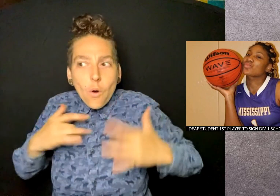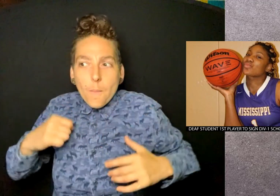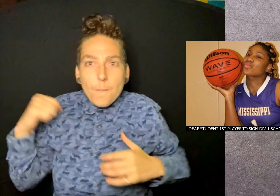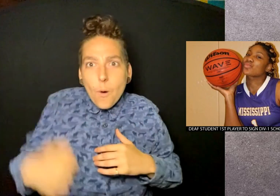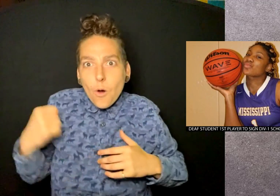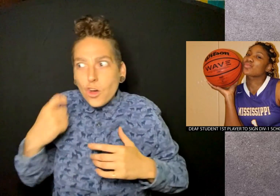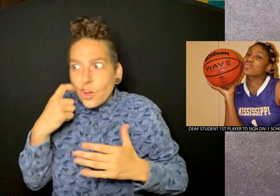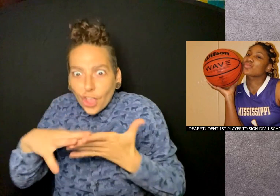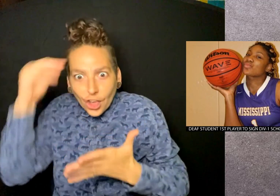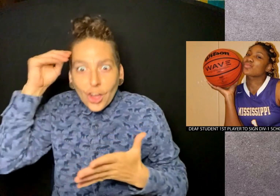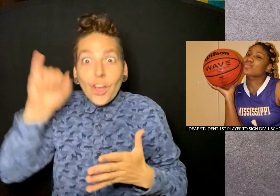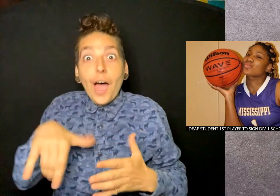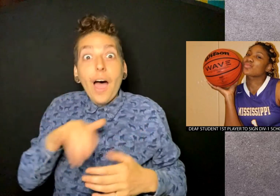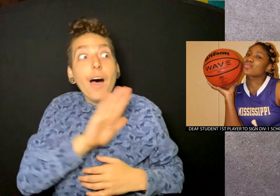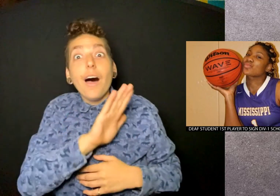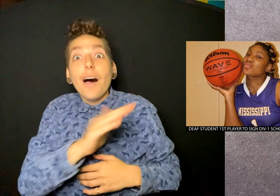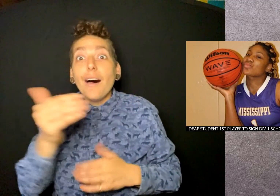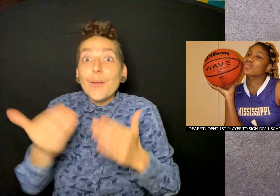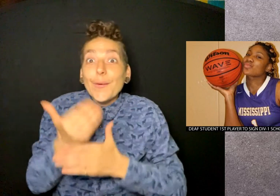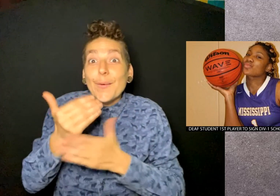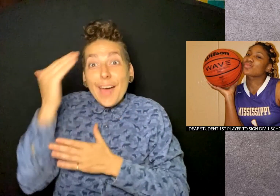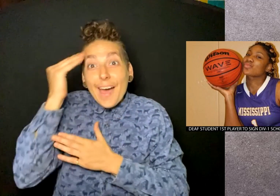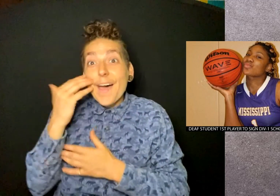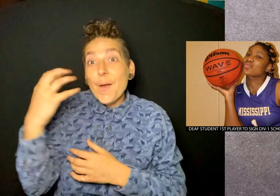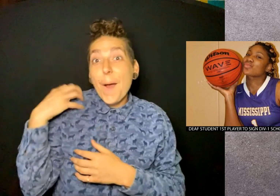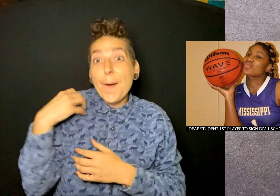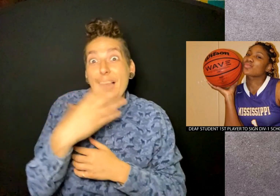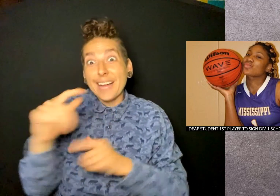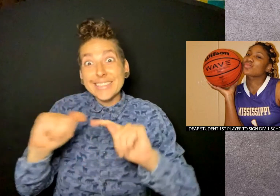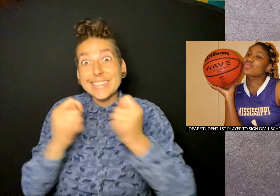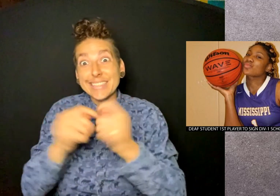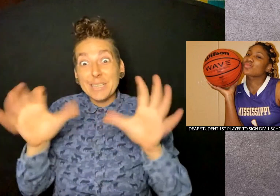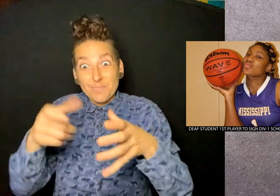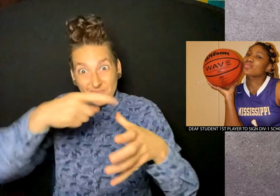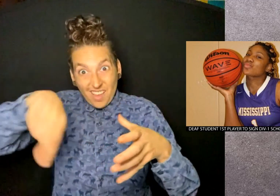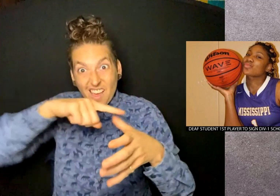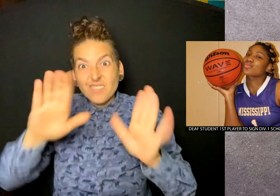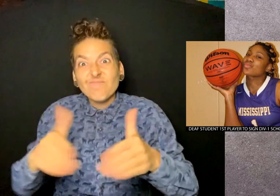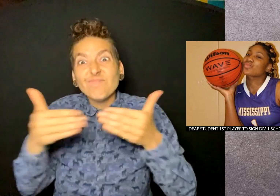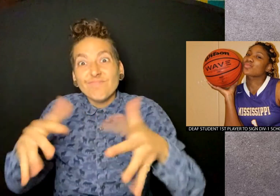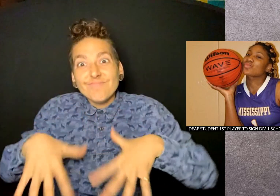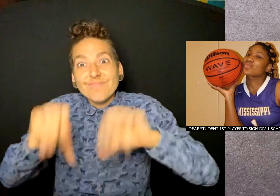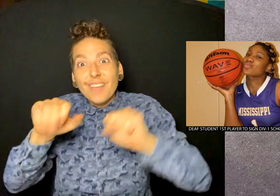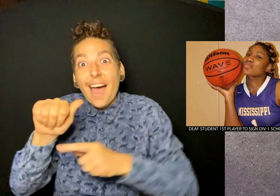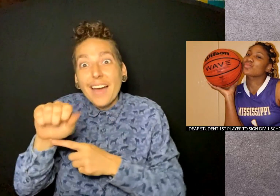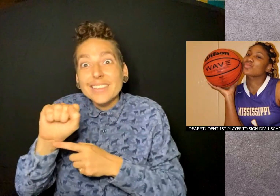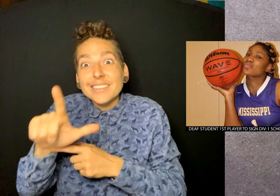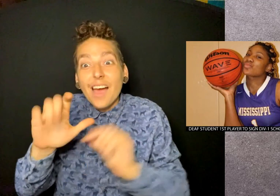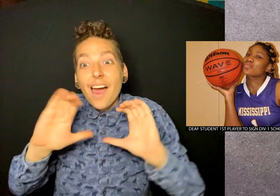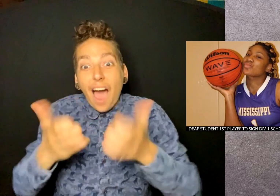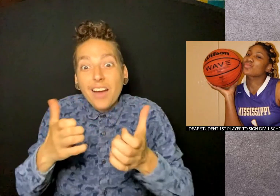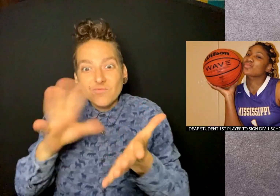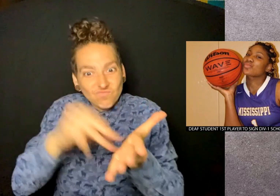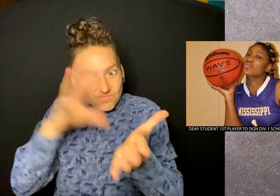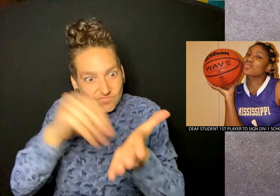but she says she's even more excited to learn that her new head coach and teammates will be taking sign language classes